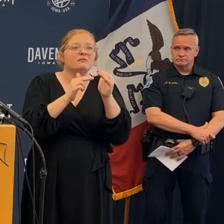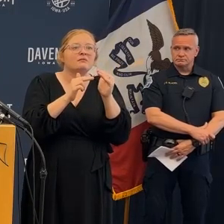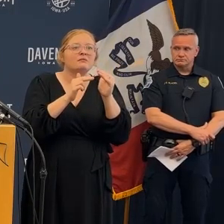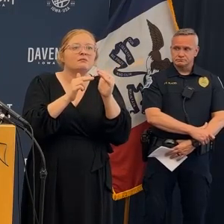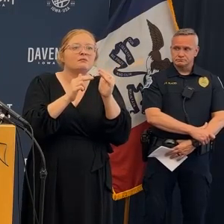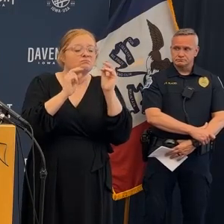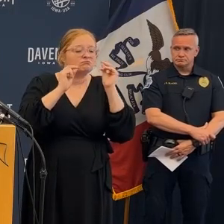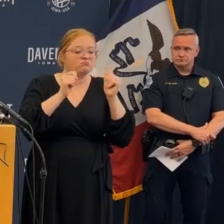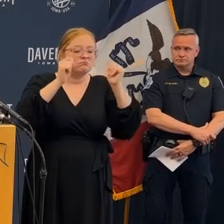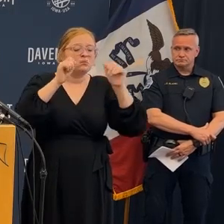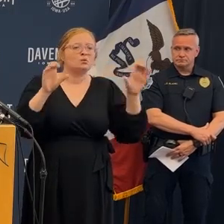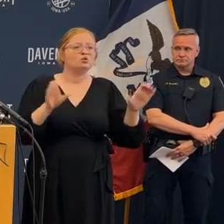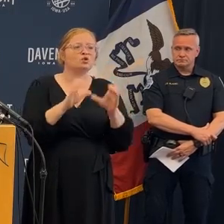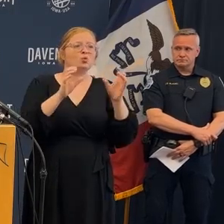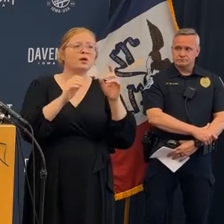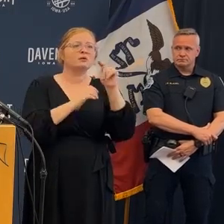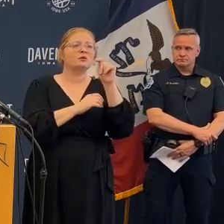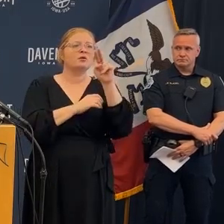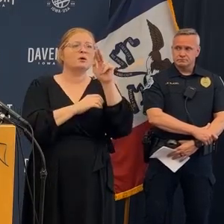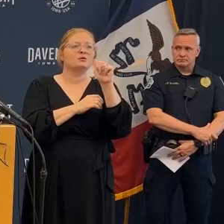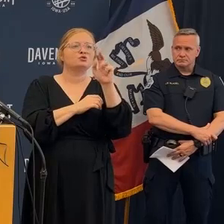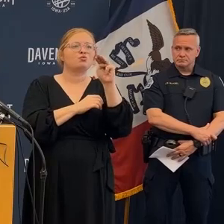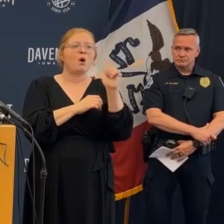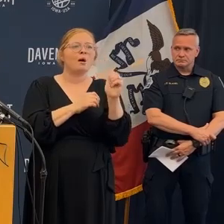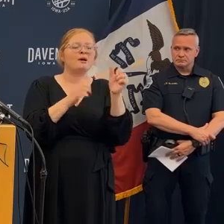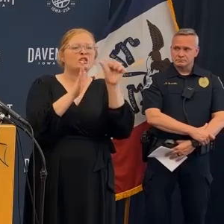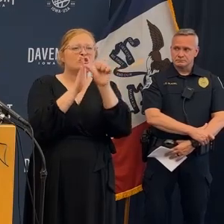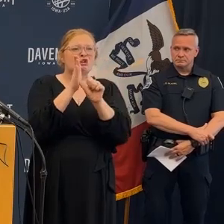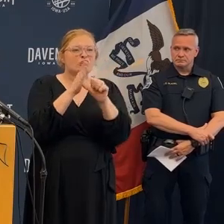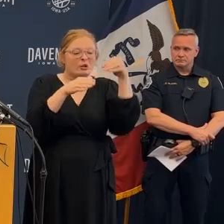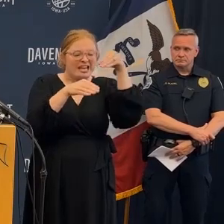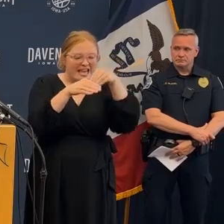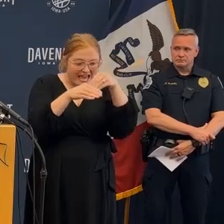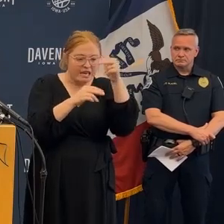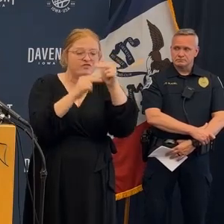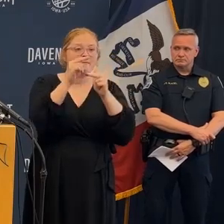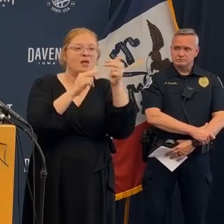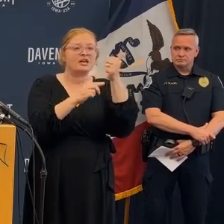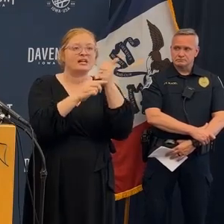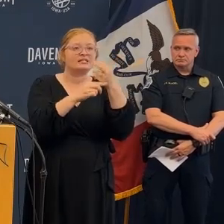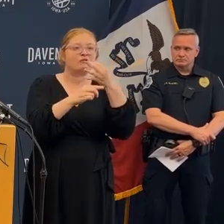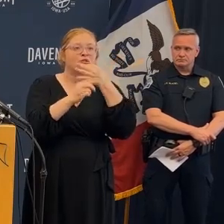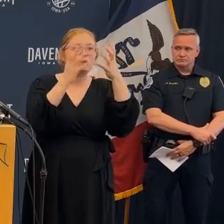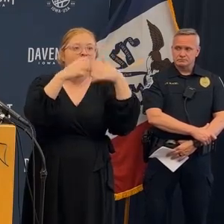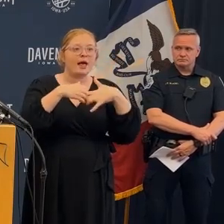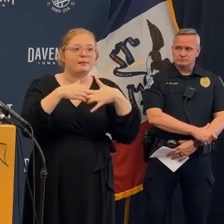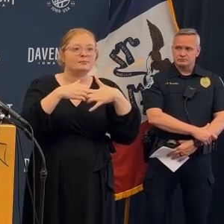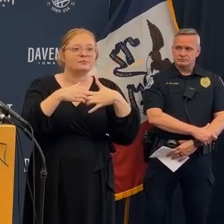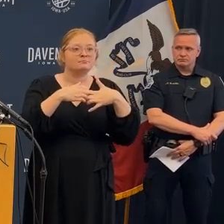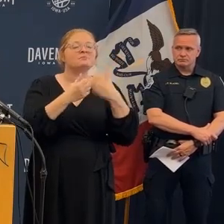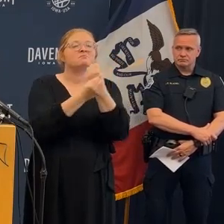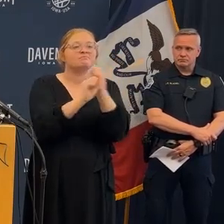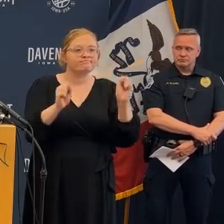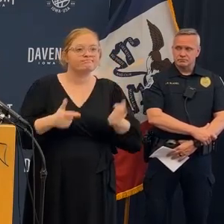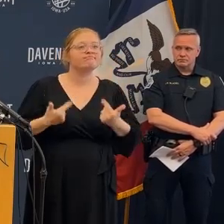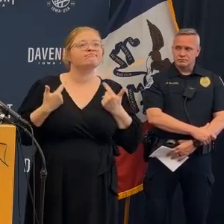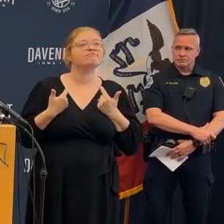surgeons from this community were in the building